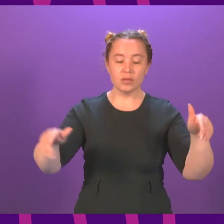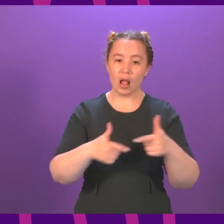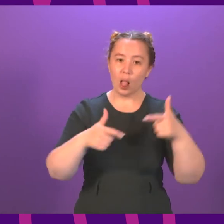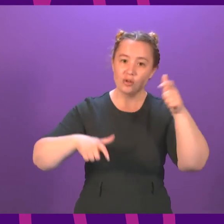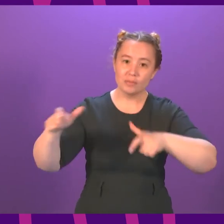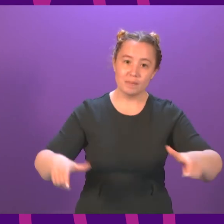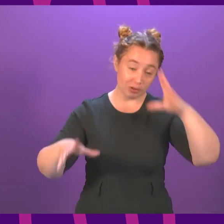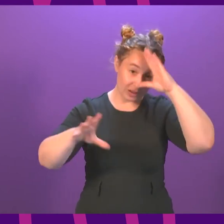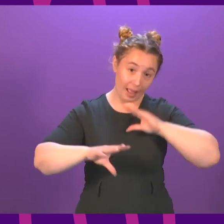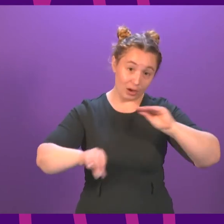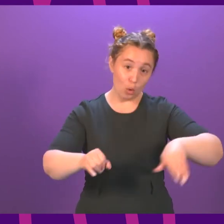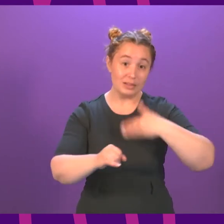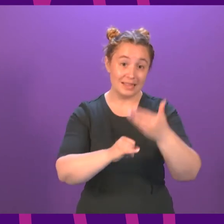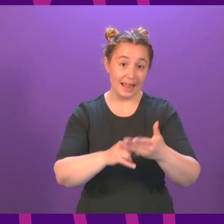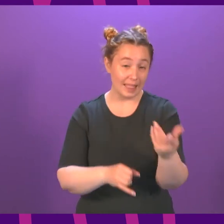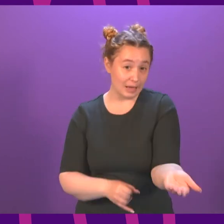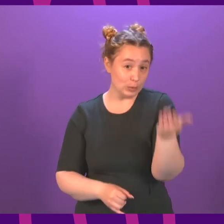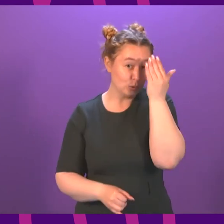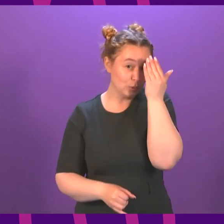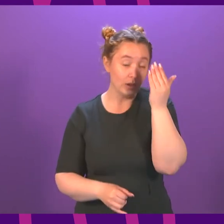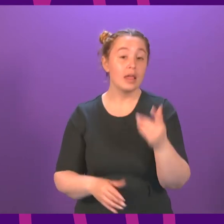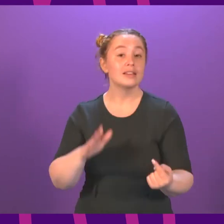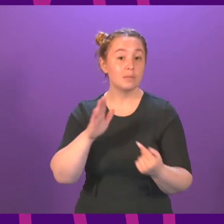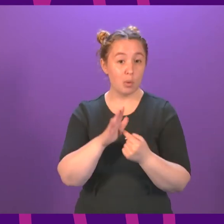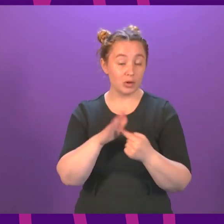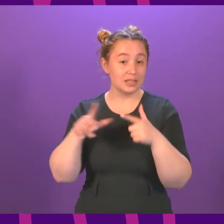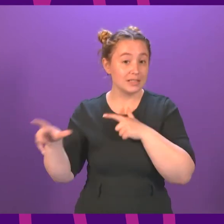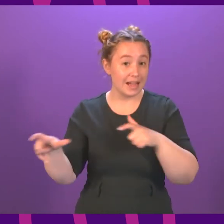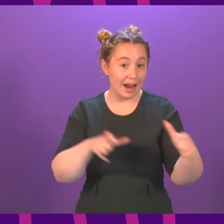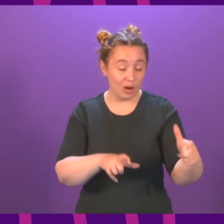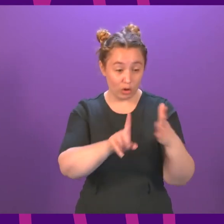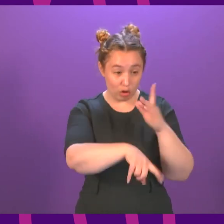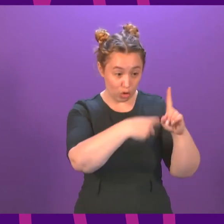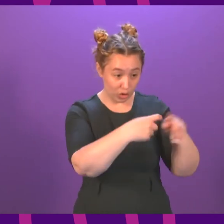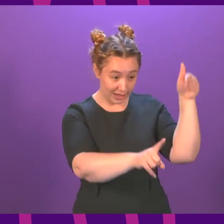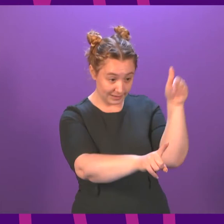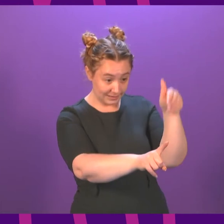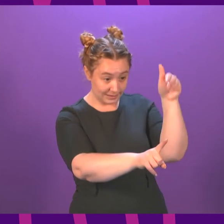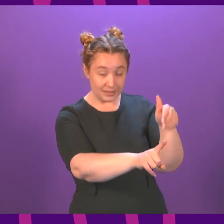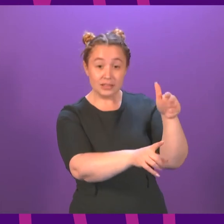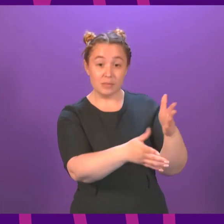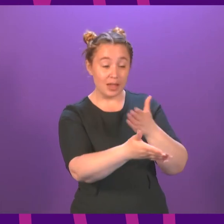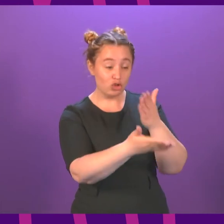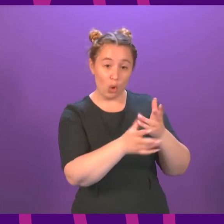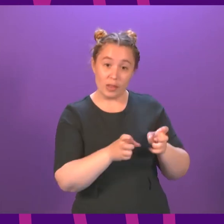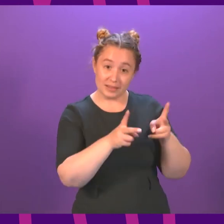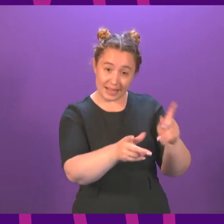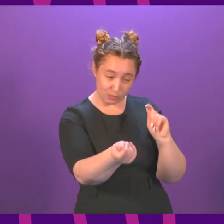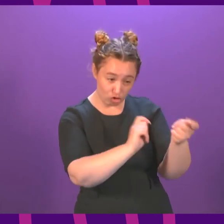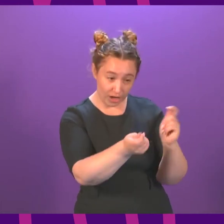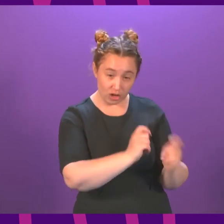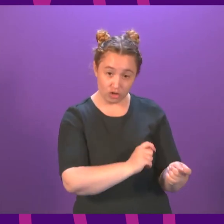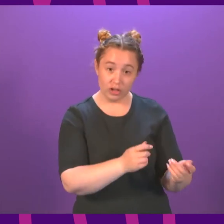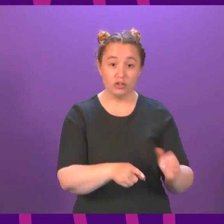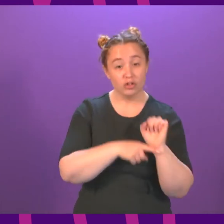will provide support and information, but it is really vital that we also continue to press the UK Government to make changes to the scheme that are so important